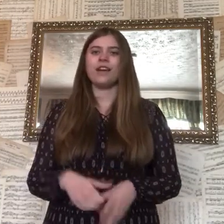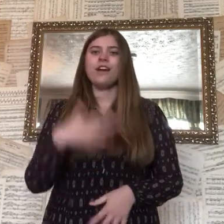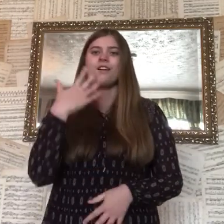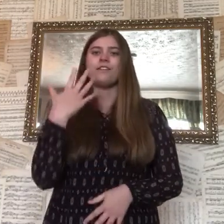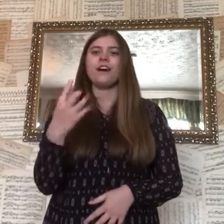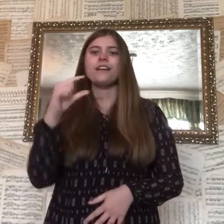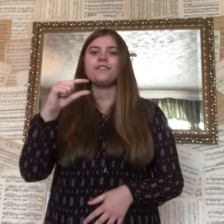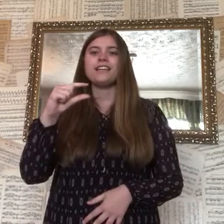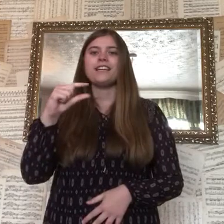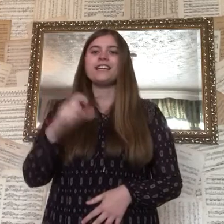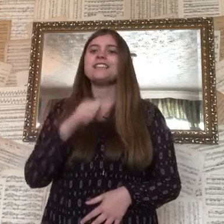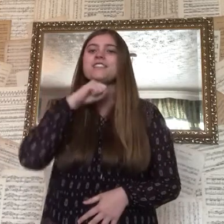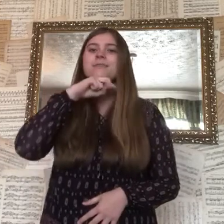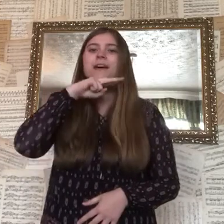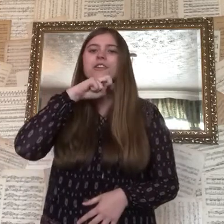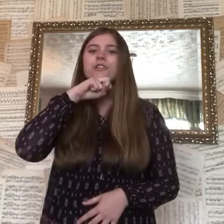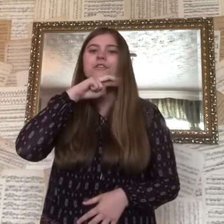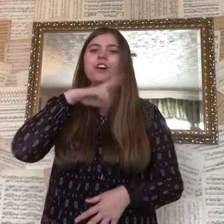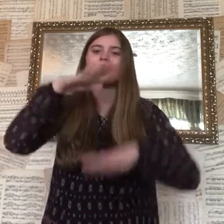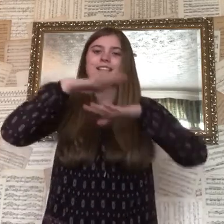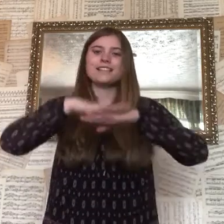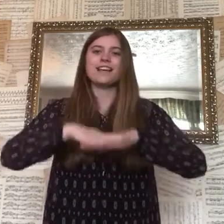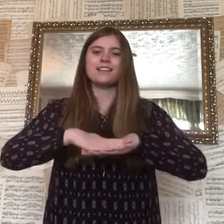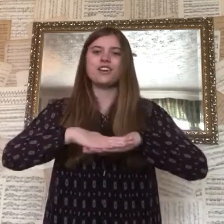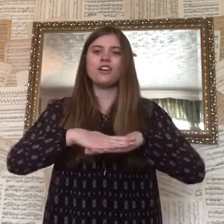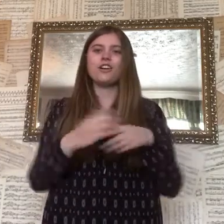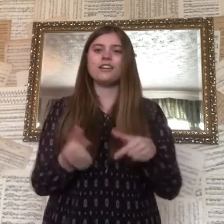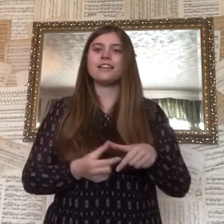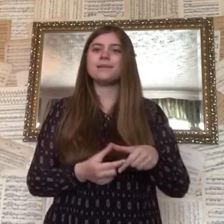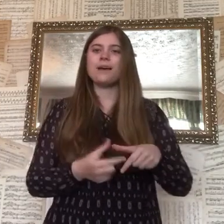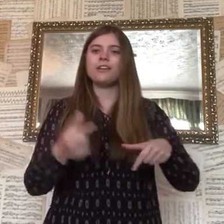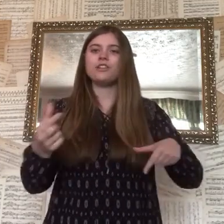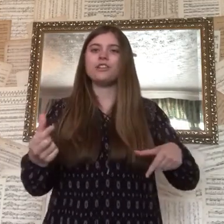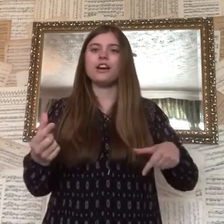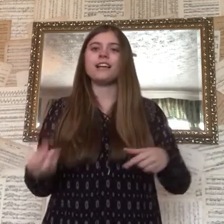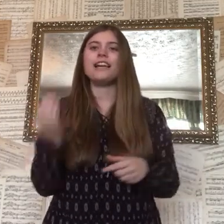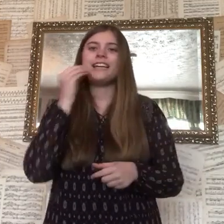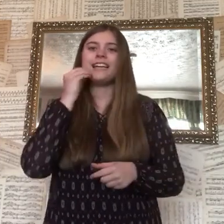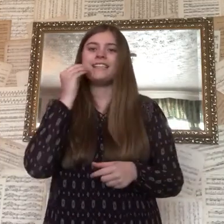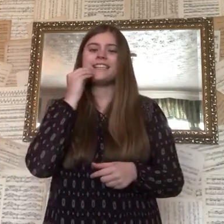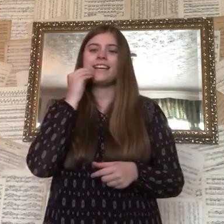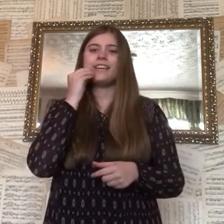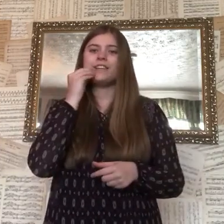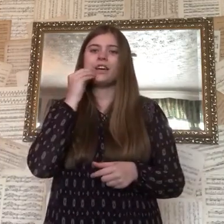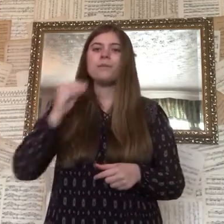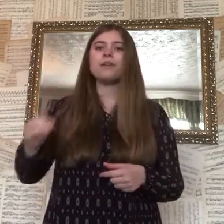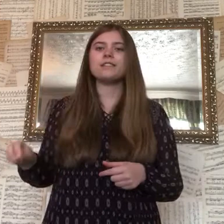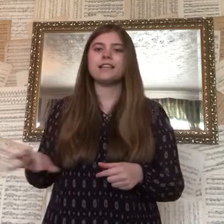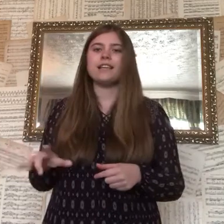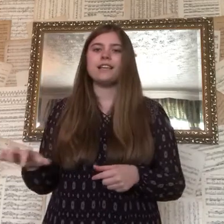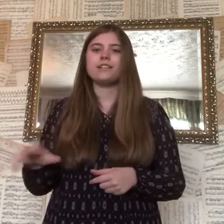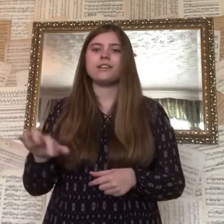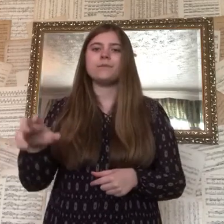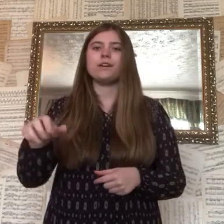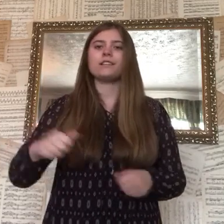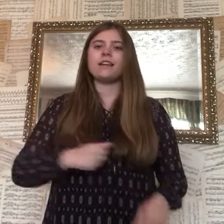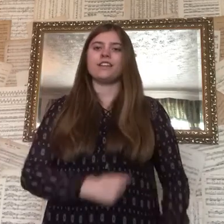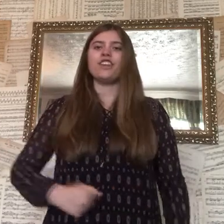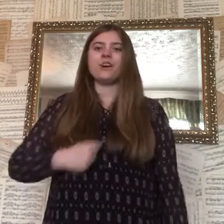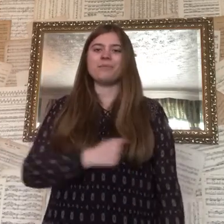Five little speckled frogs sat on a speckled log eating the most delicious bugs. Yum